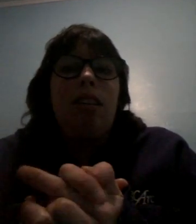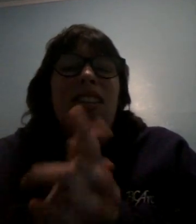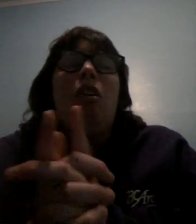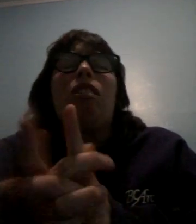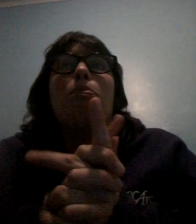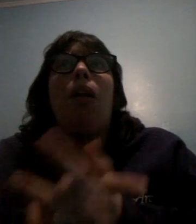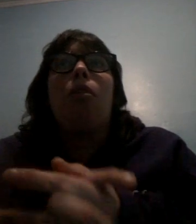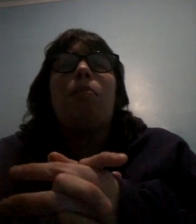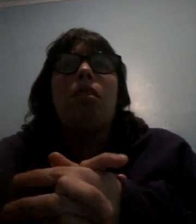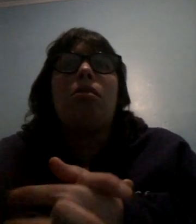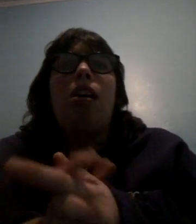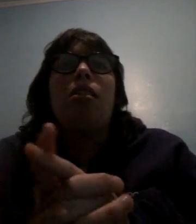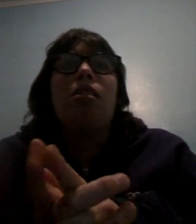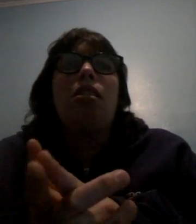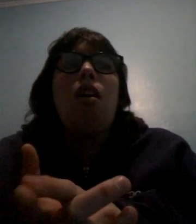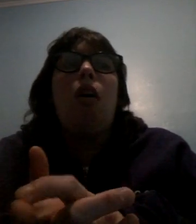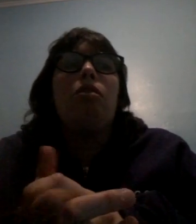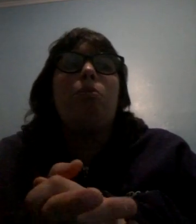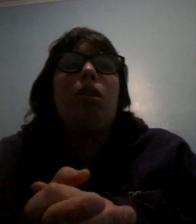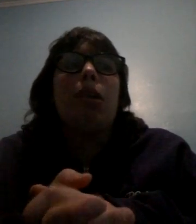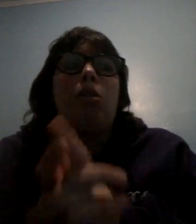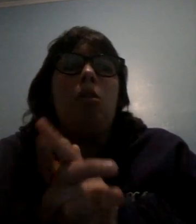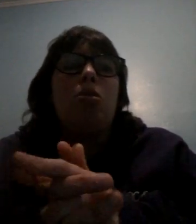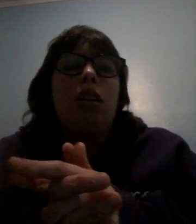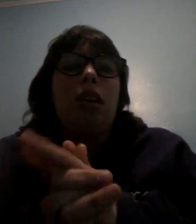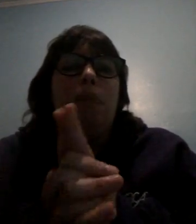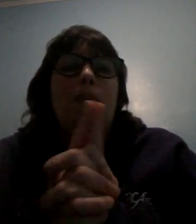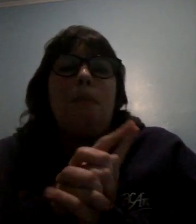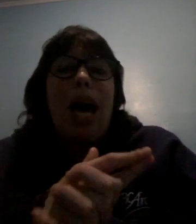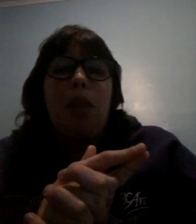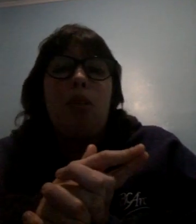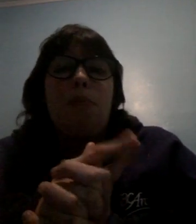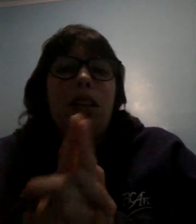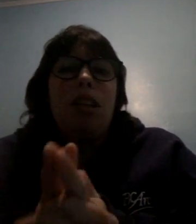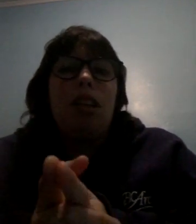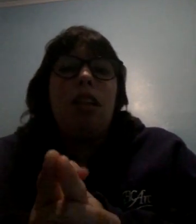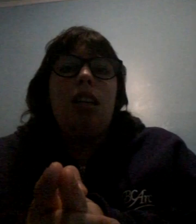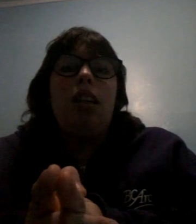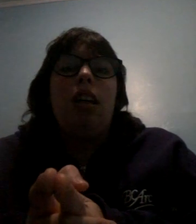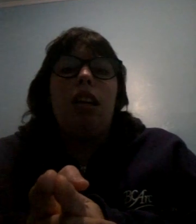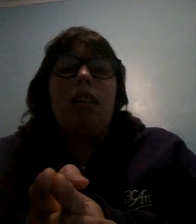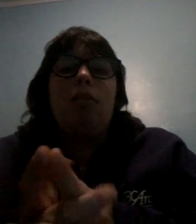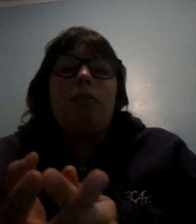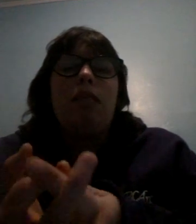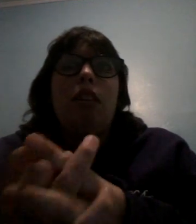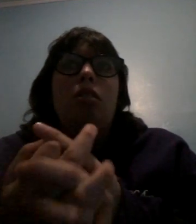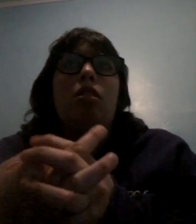well in the bathroom because I always bring my clothes in the bathroom and she